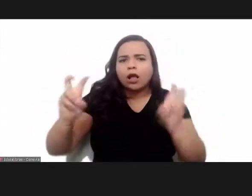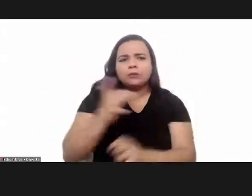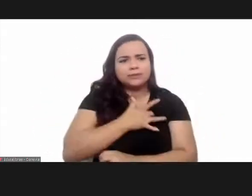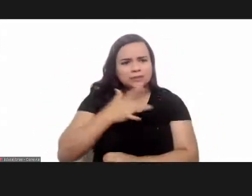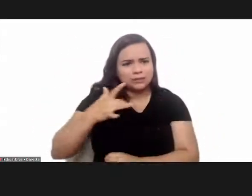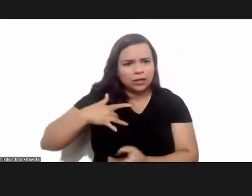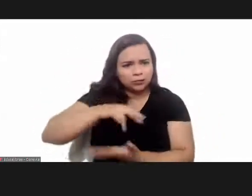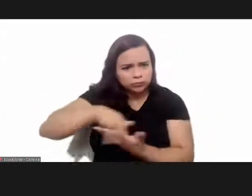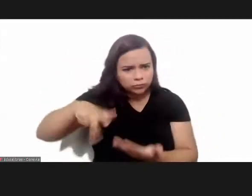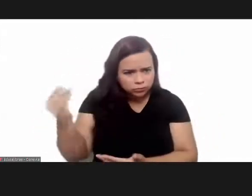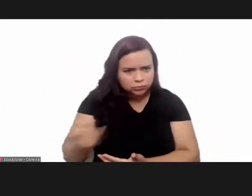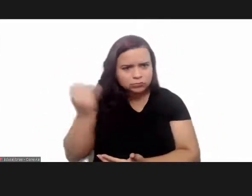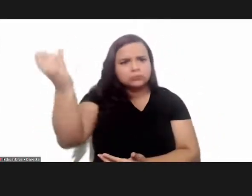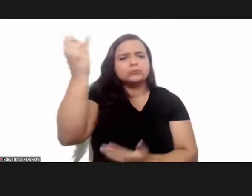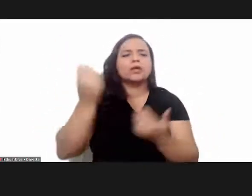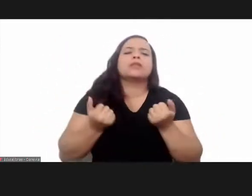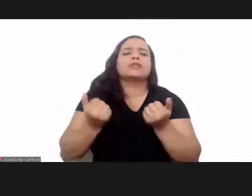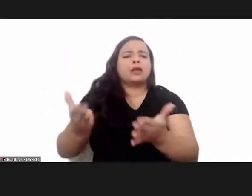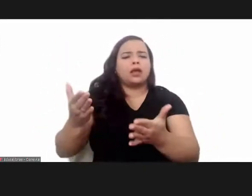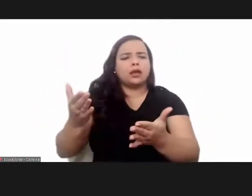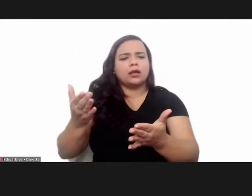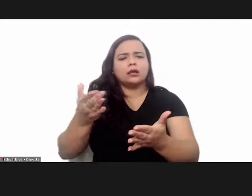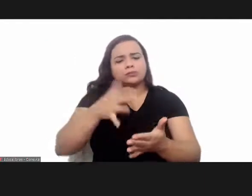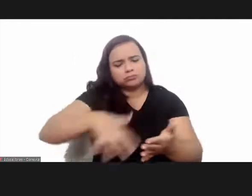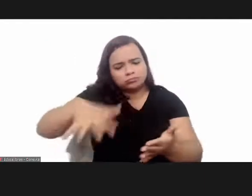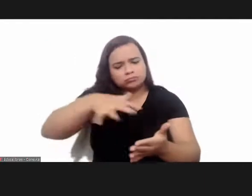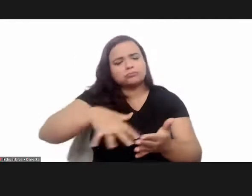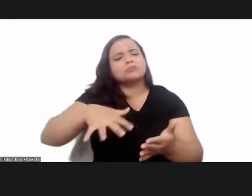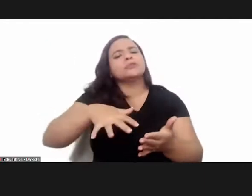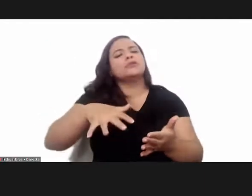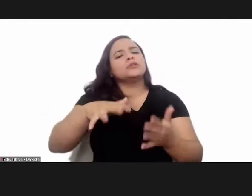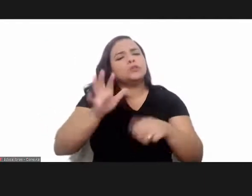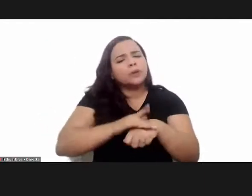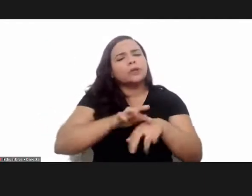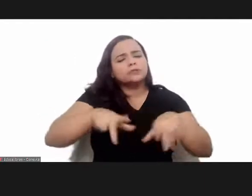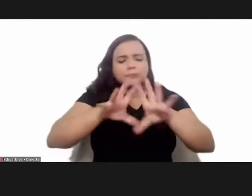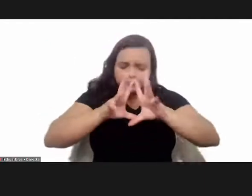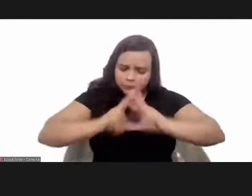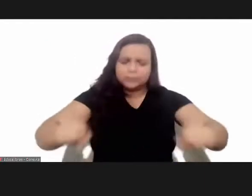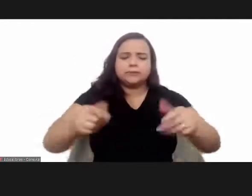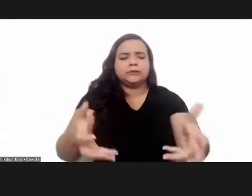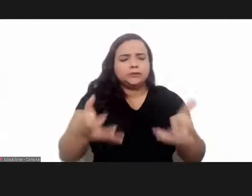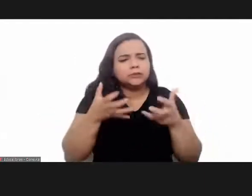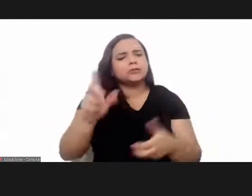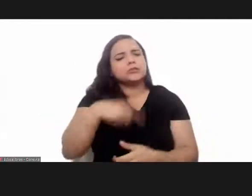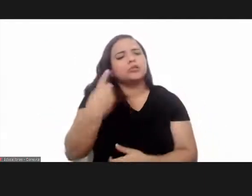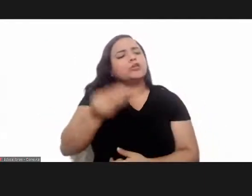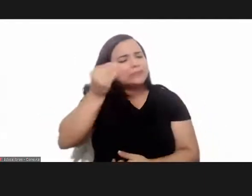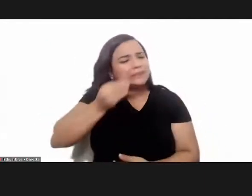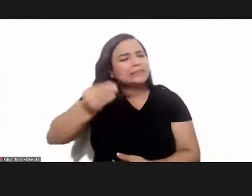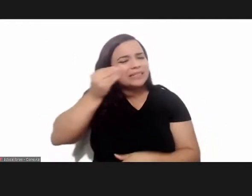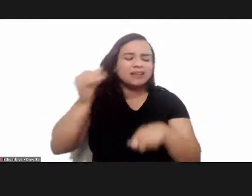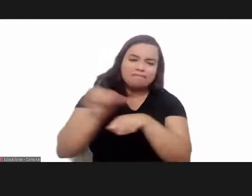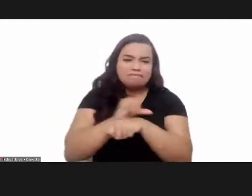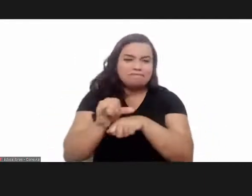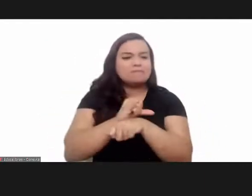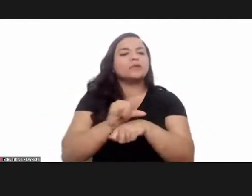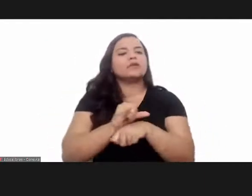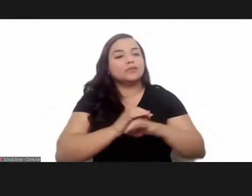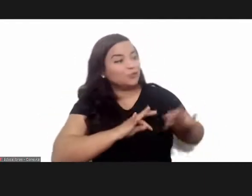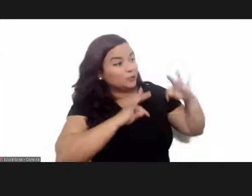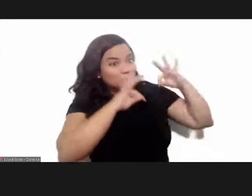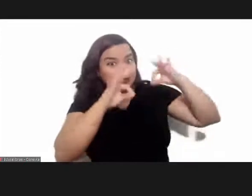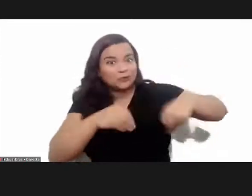issues to be able to contribute to overcome this situation and that's what we've been attempting to do as was